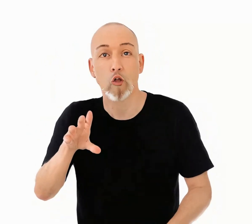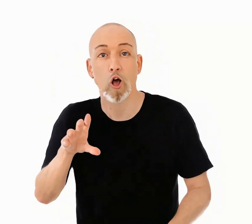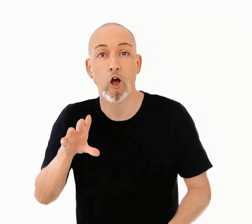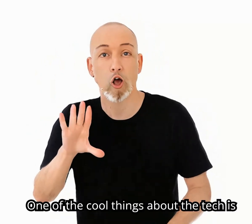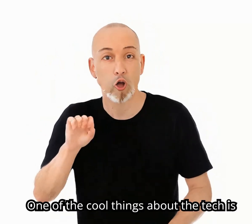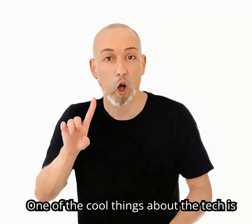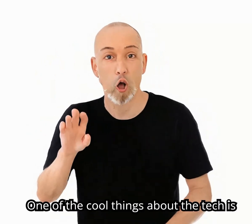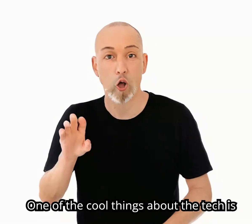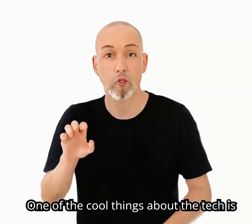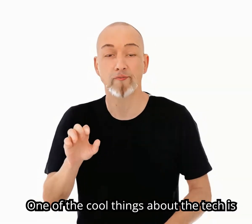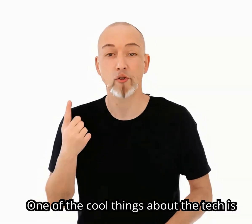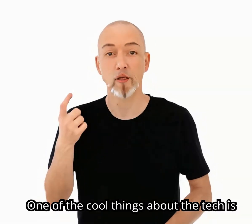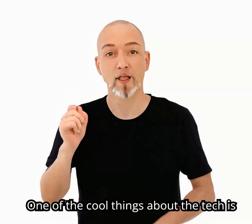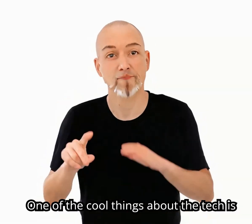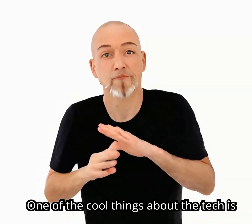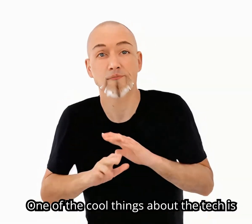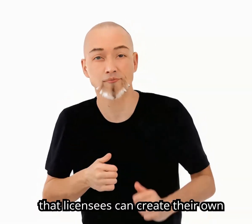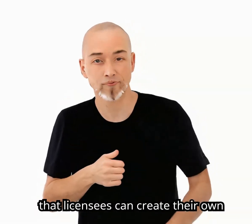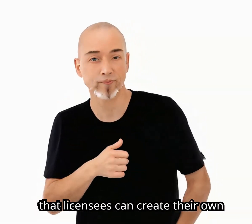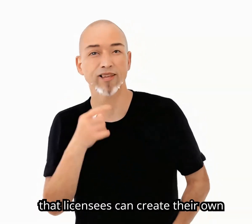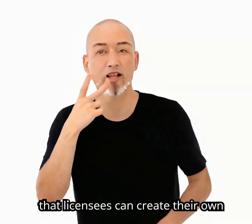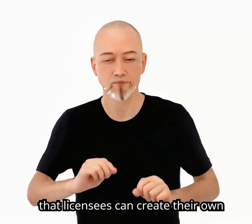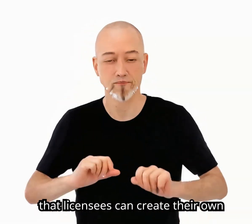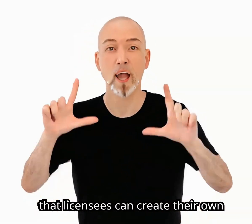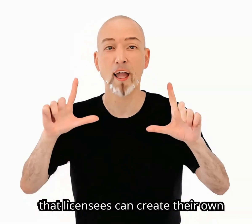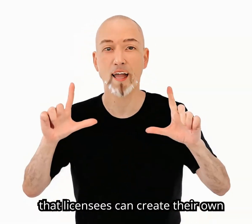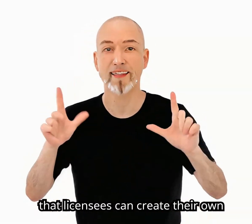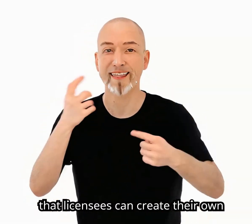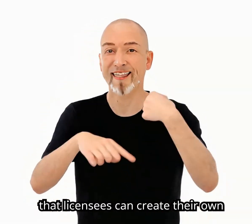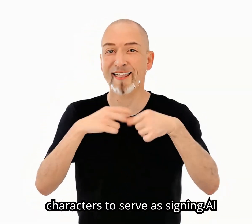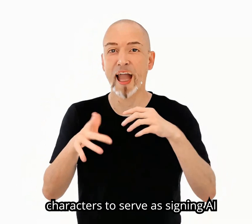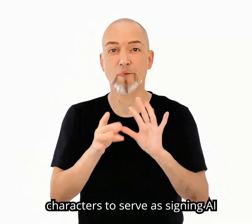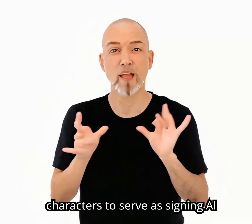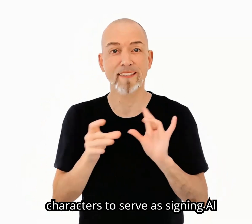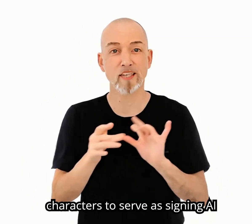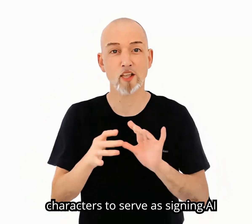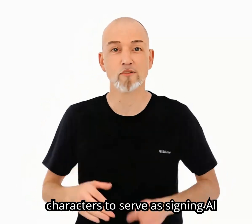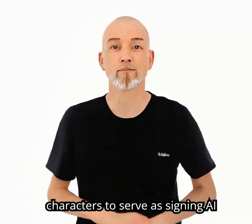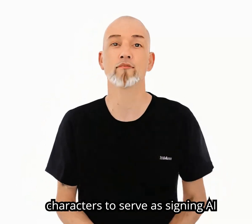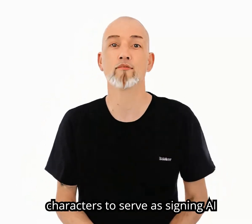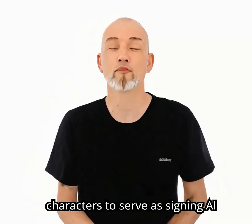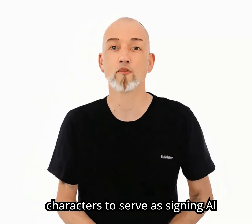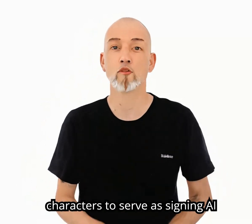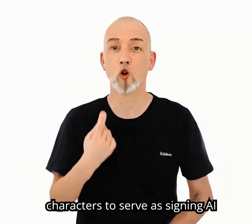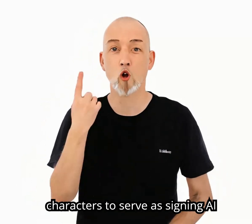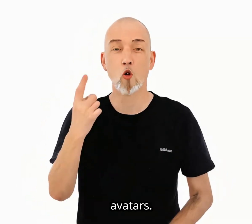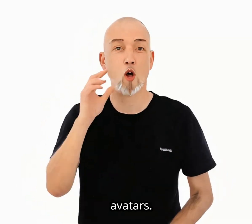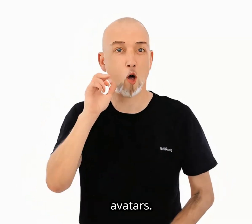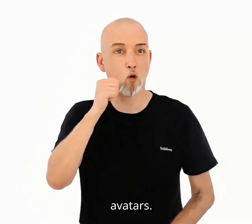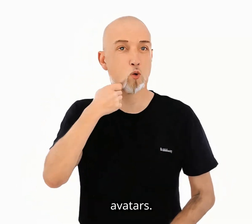One of the cool things about the tech is that licensees can create their own characters to serve as signing AI avatars.